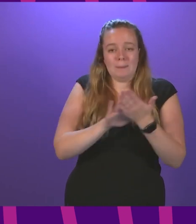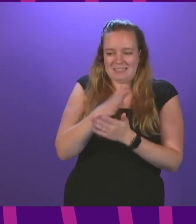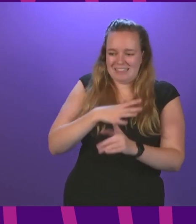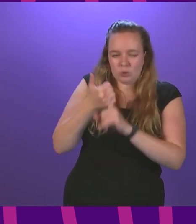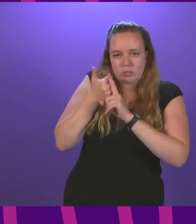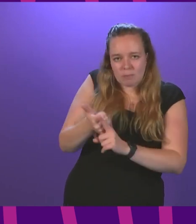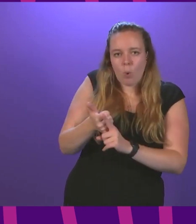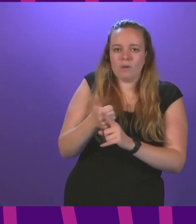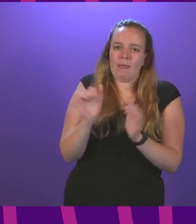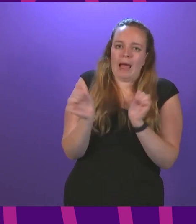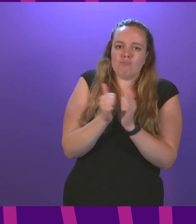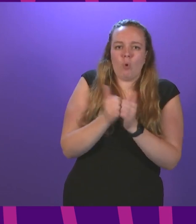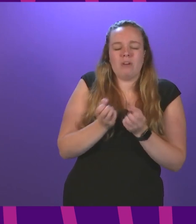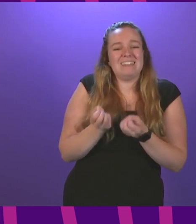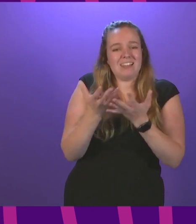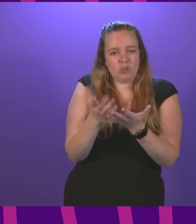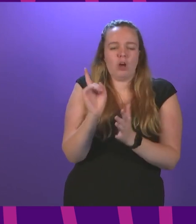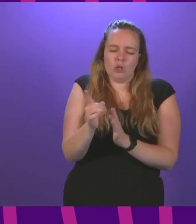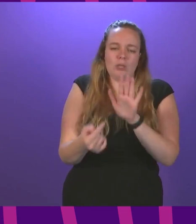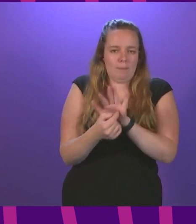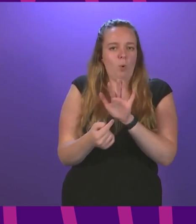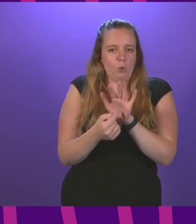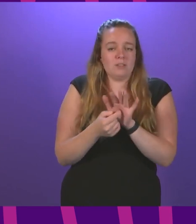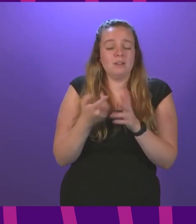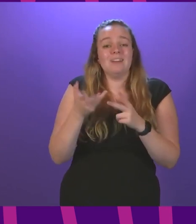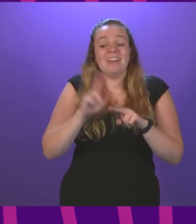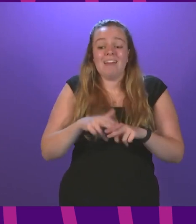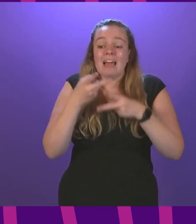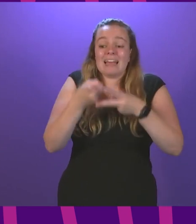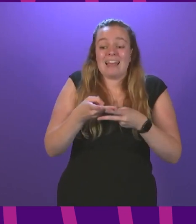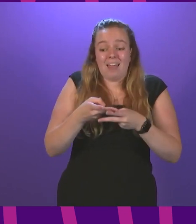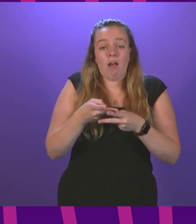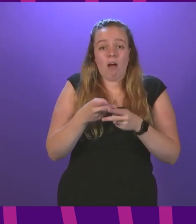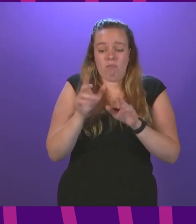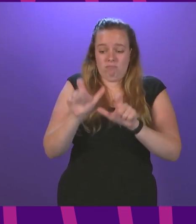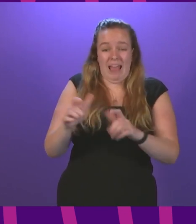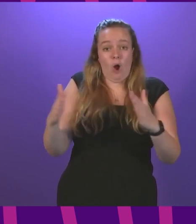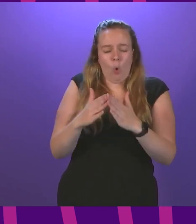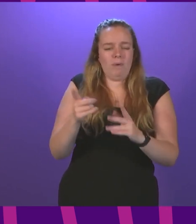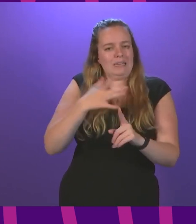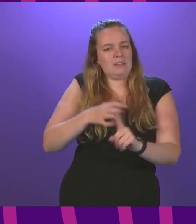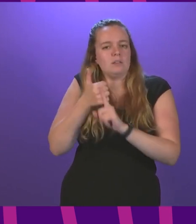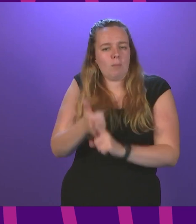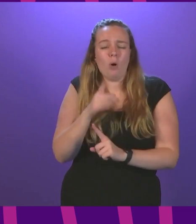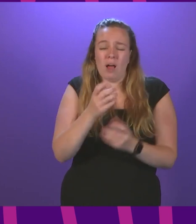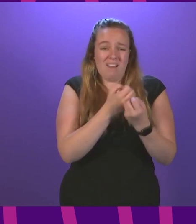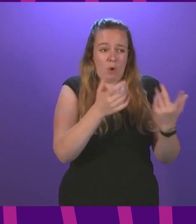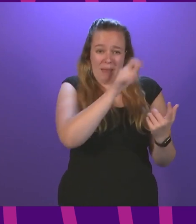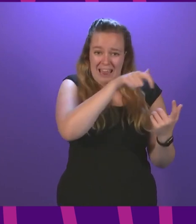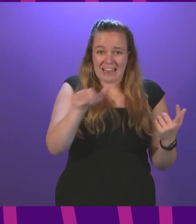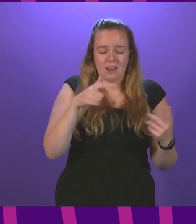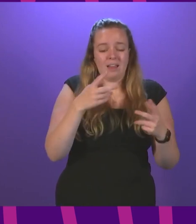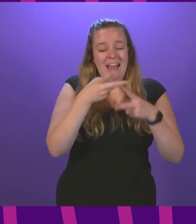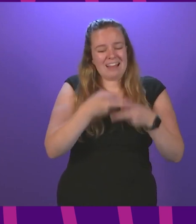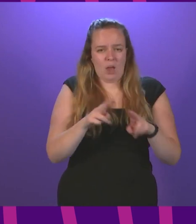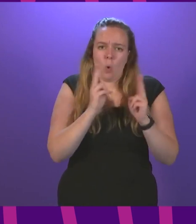appropriate discharge is really important and where that is care at home that needs to be supported but in many cases a care home